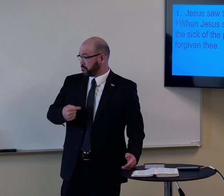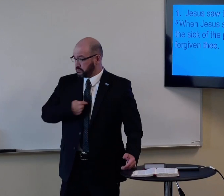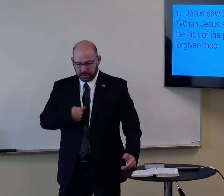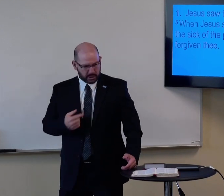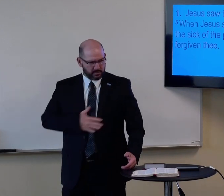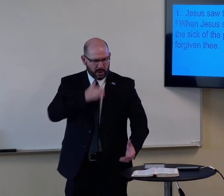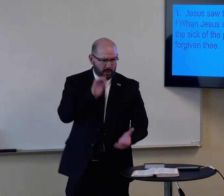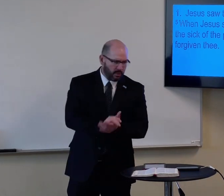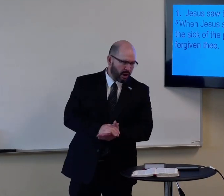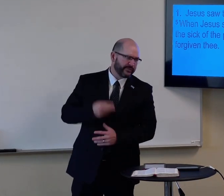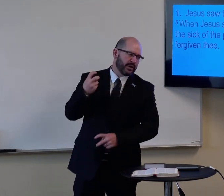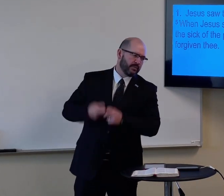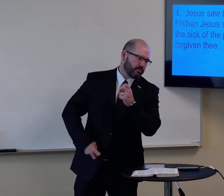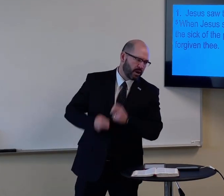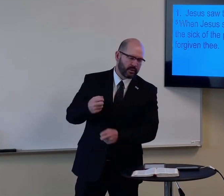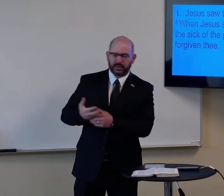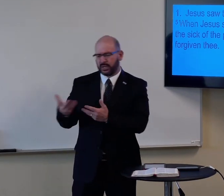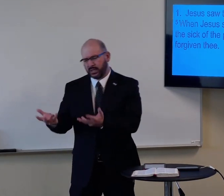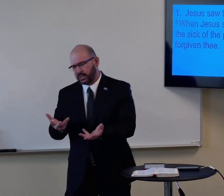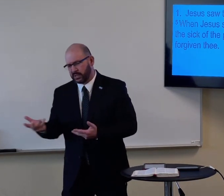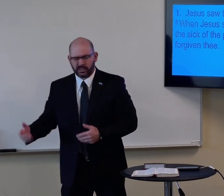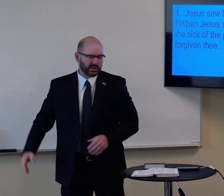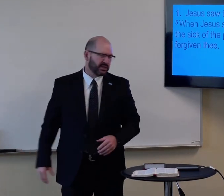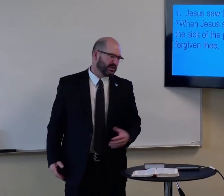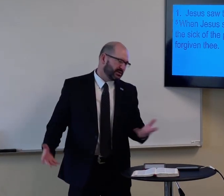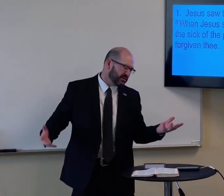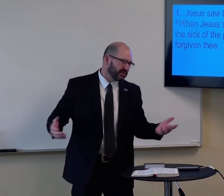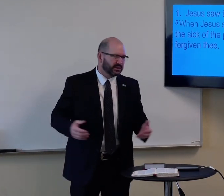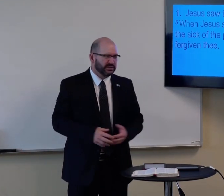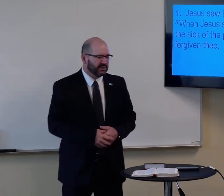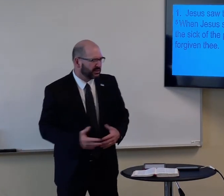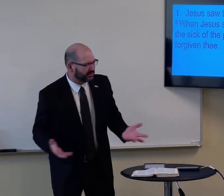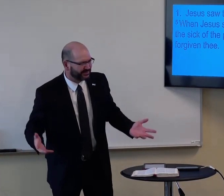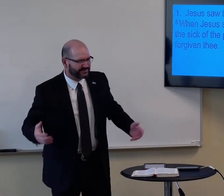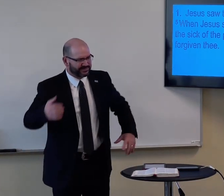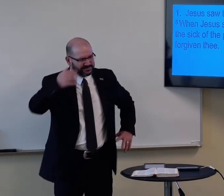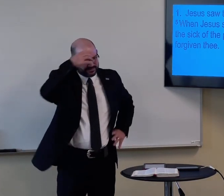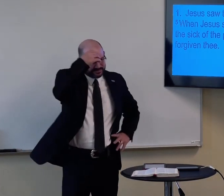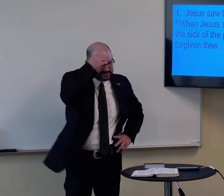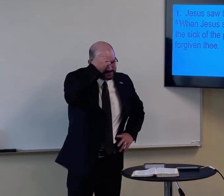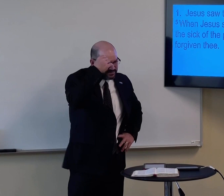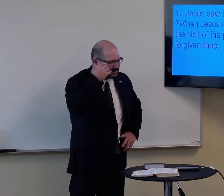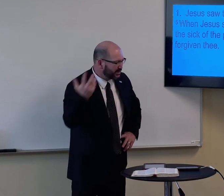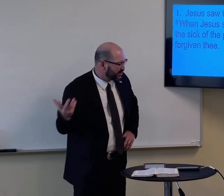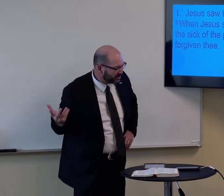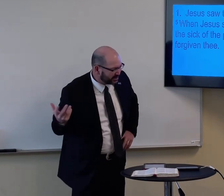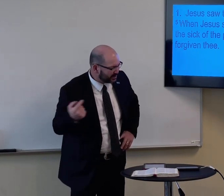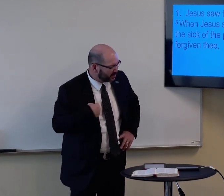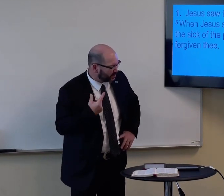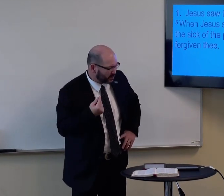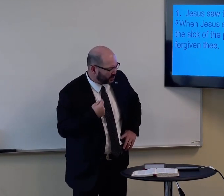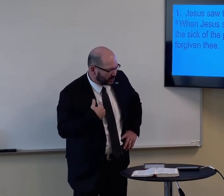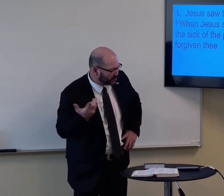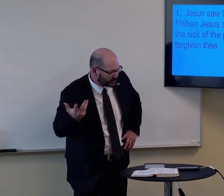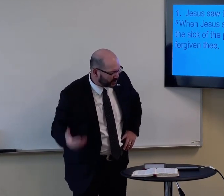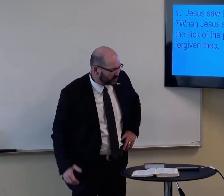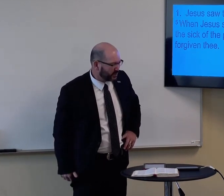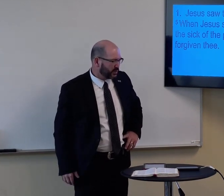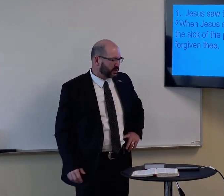For example, me, you know, me and my wife, we're having problems. So I don't know. What do you think we ought to do about it? What should I do